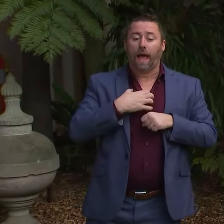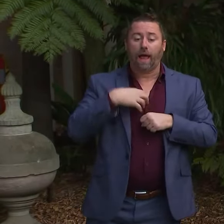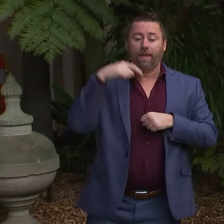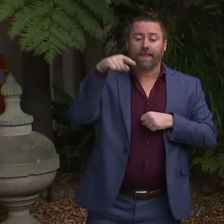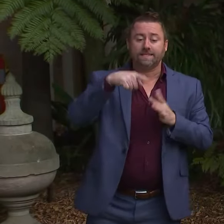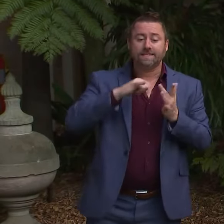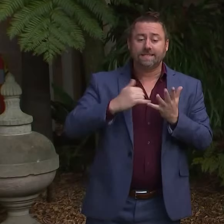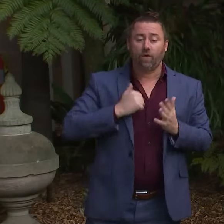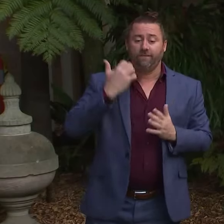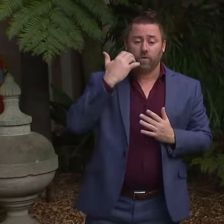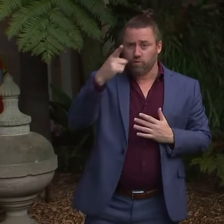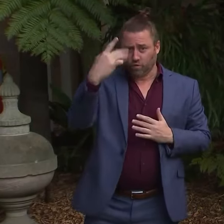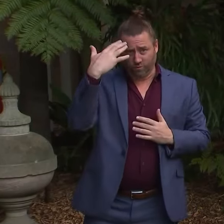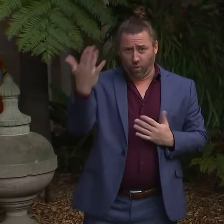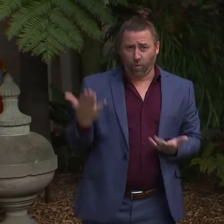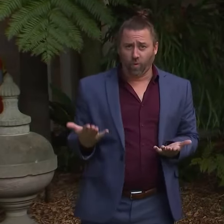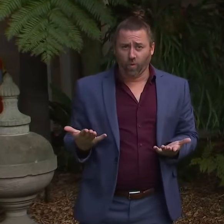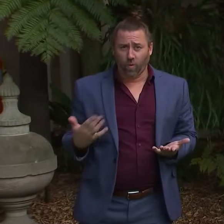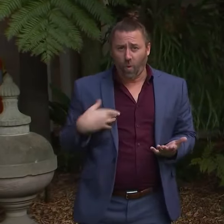future waves,